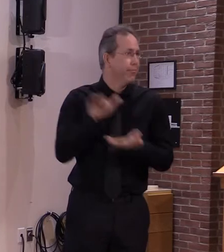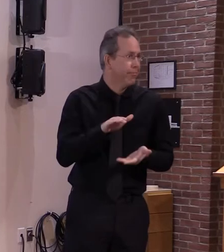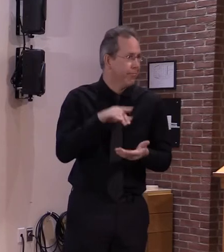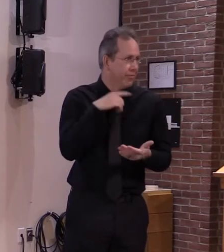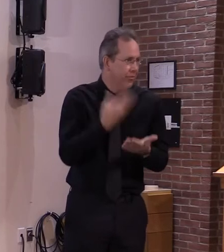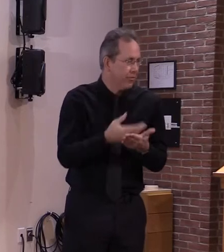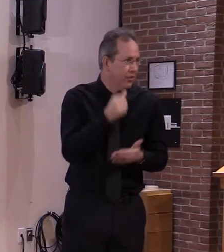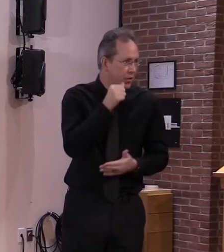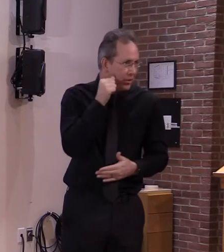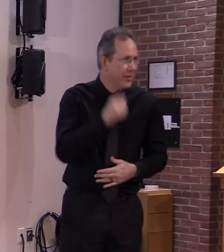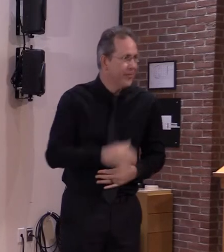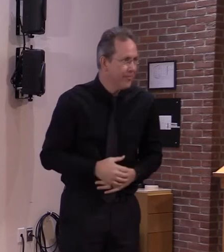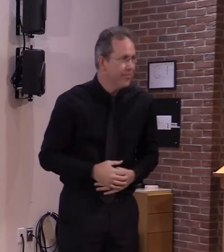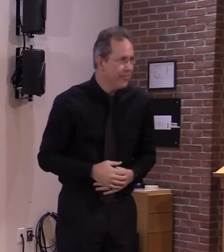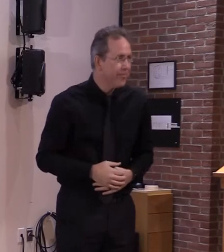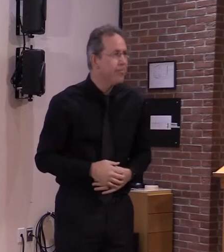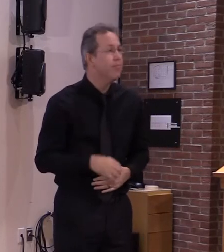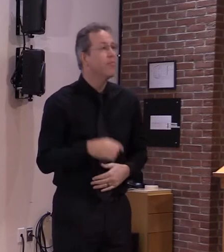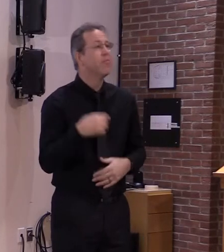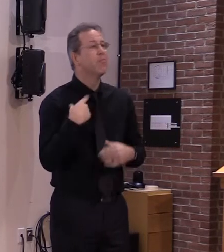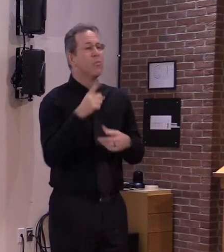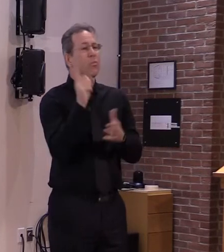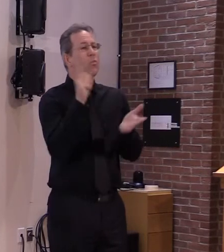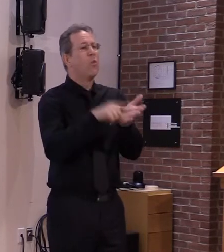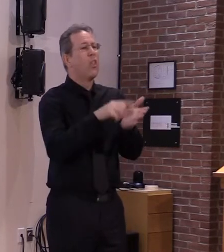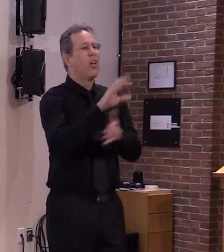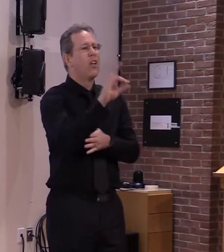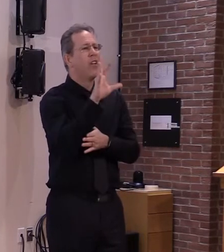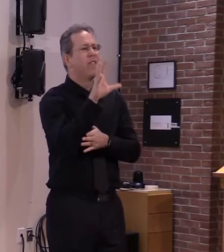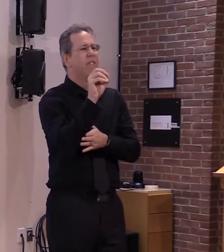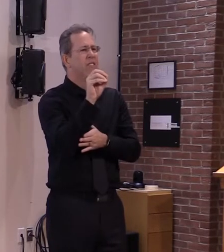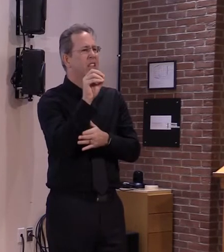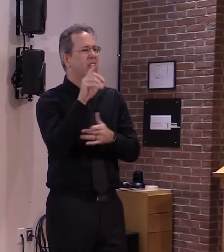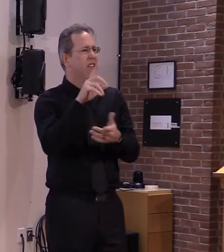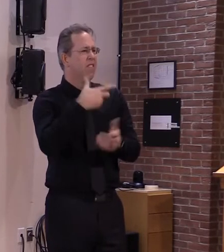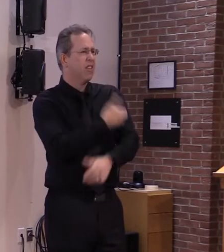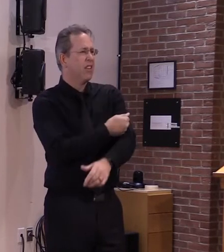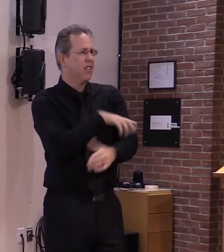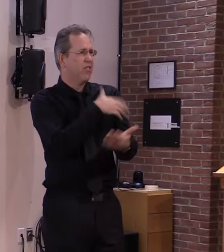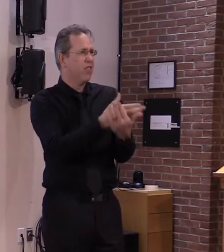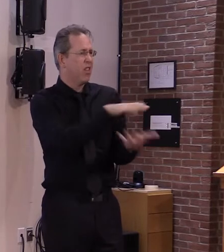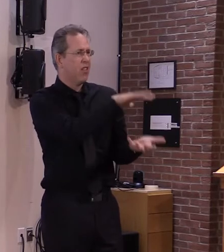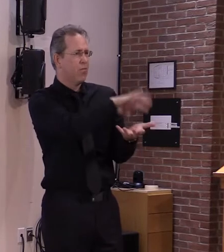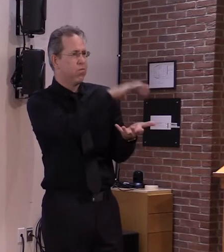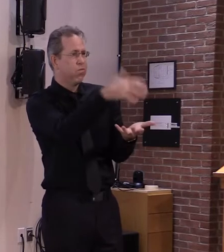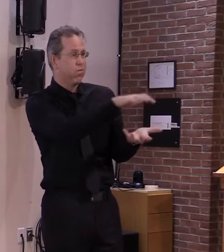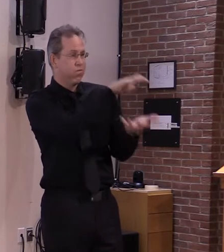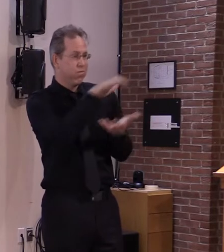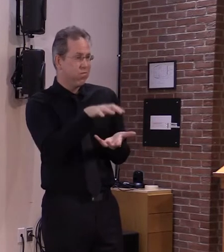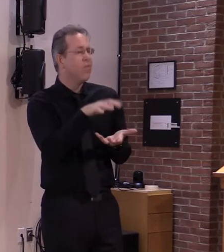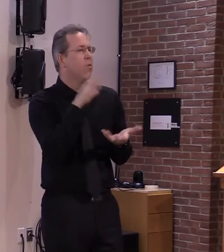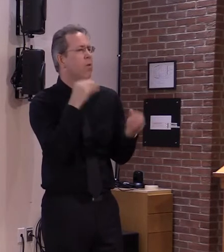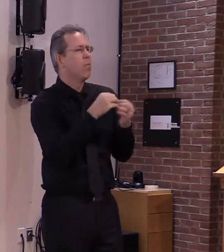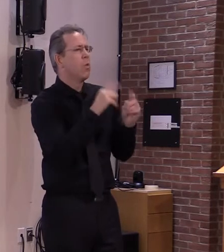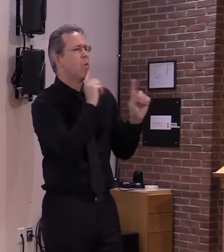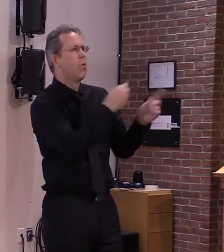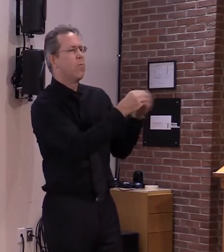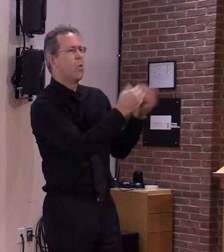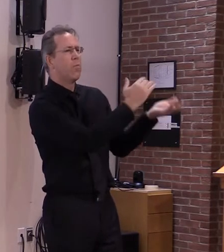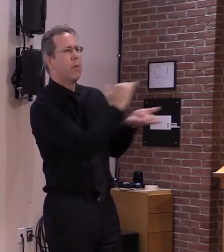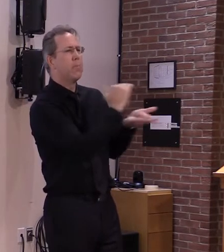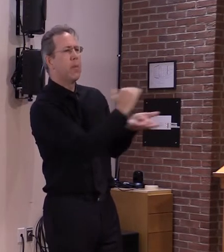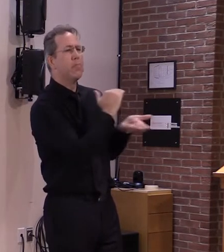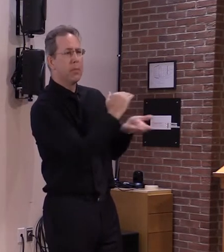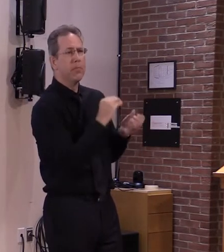first 1950 doses of the Pfizer vaccine and we'll be receiving more today as part of our